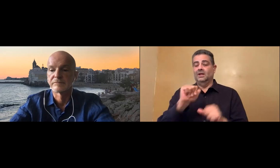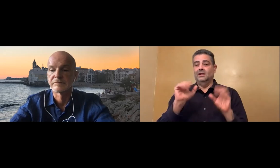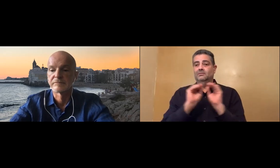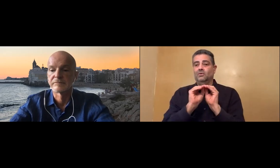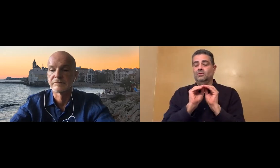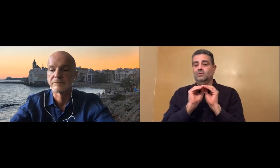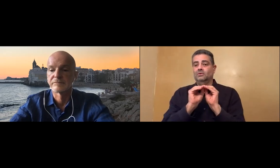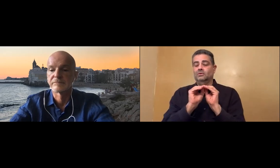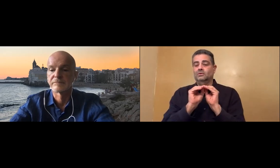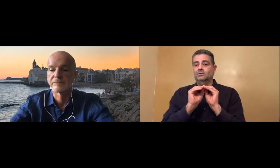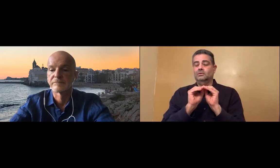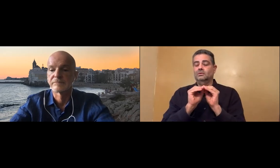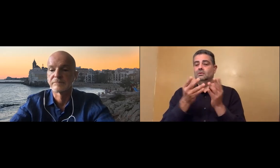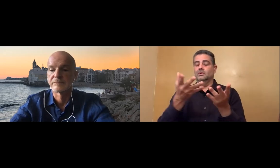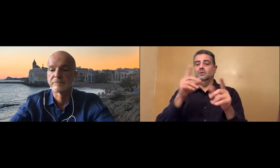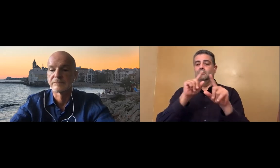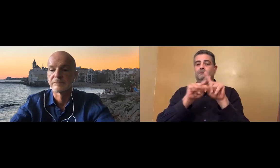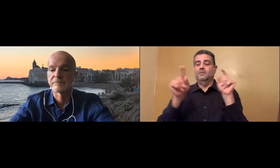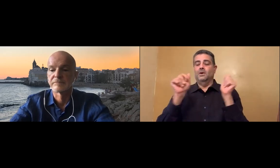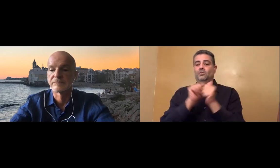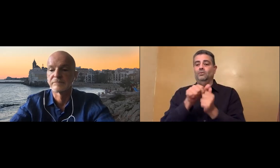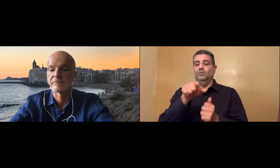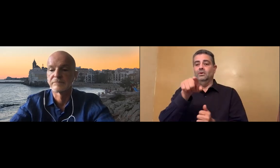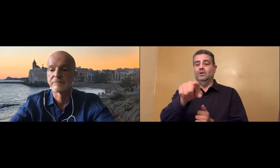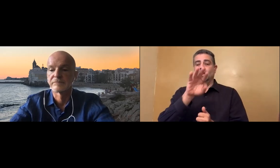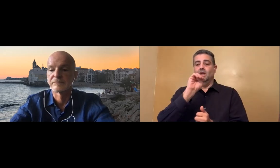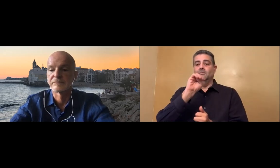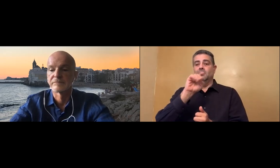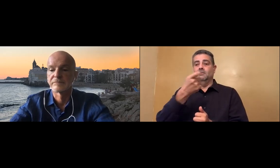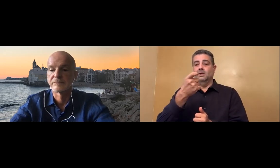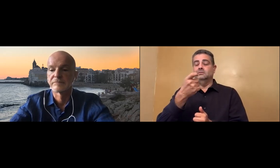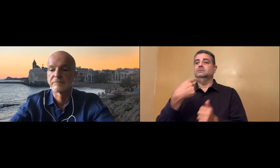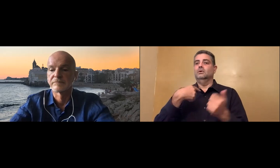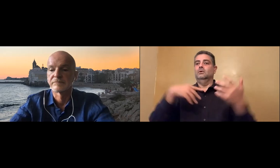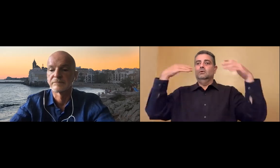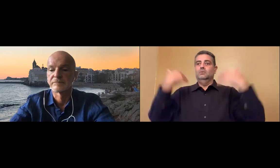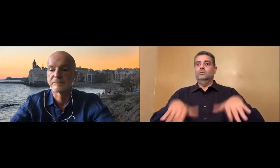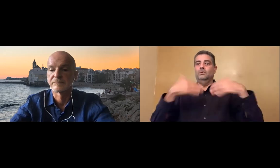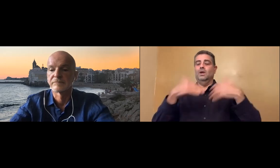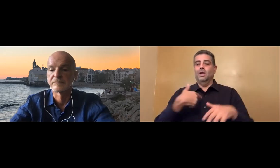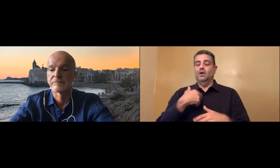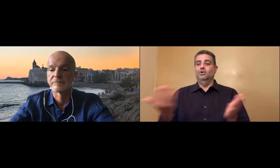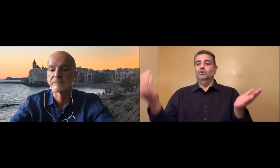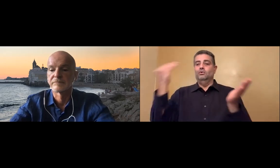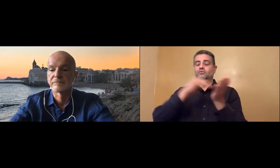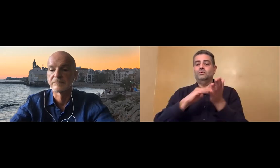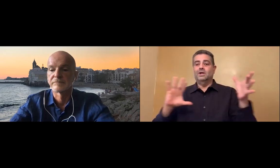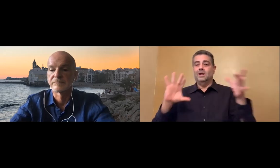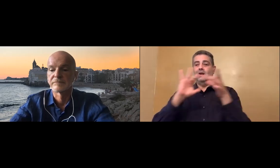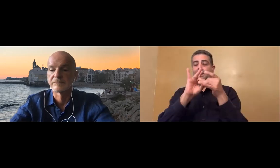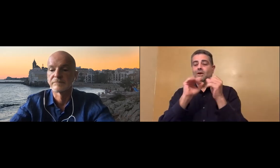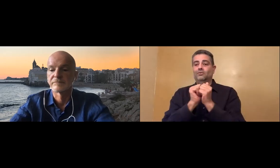be able to sign with directly, but I haven't been able to since I've lost my vision. But with my MMX,